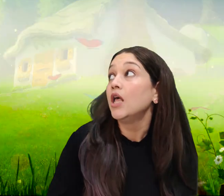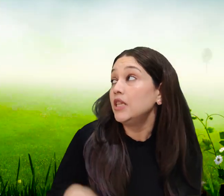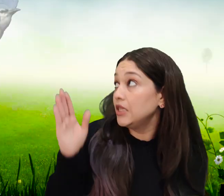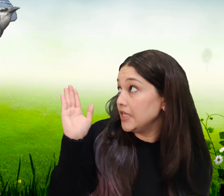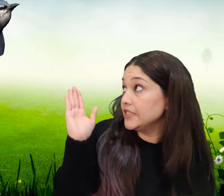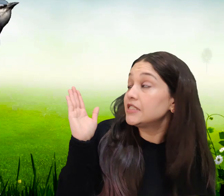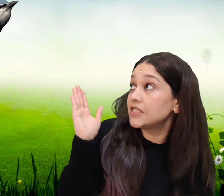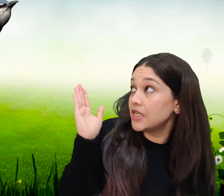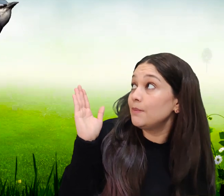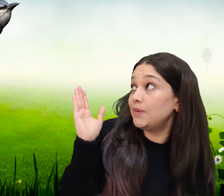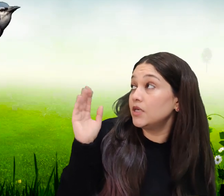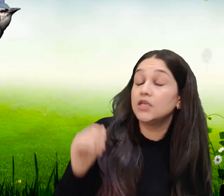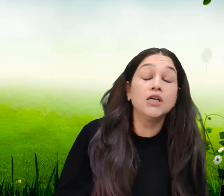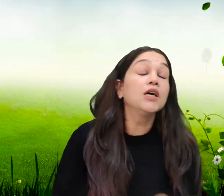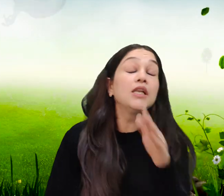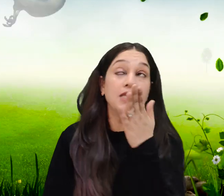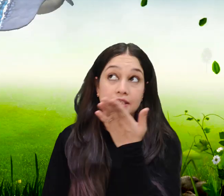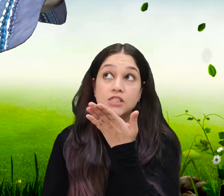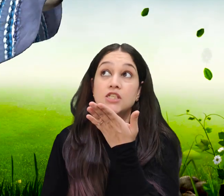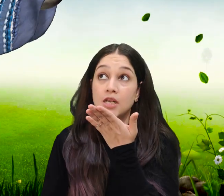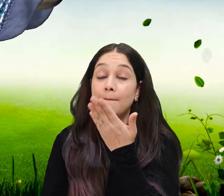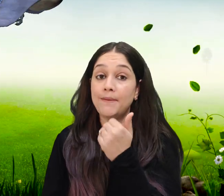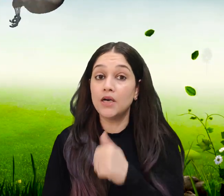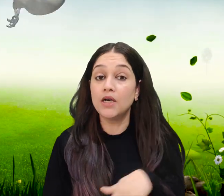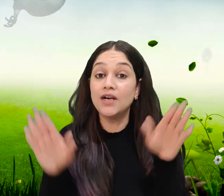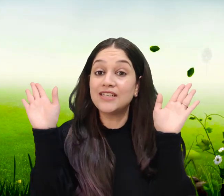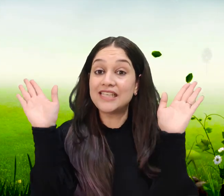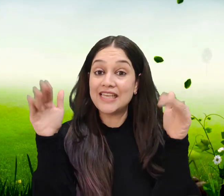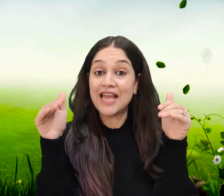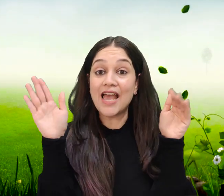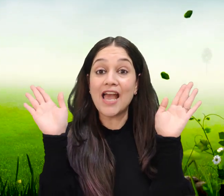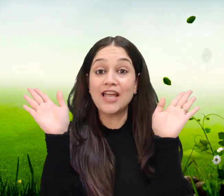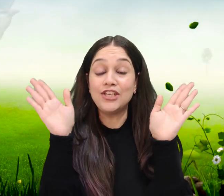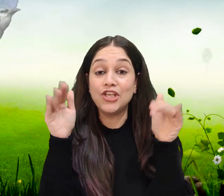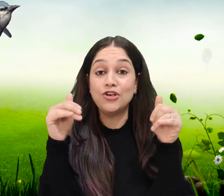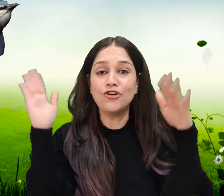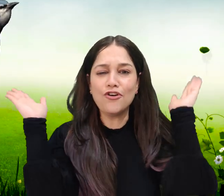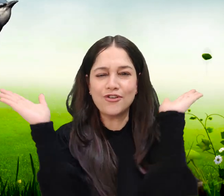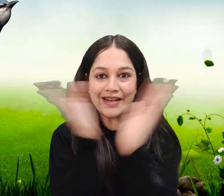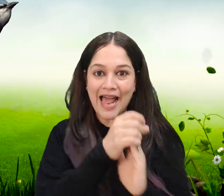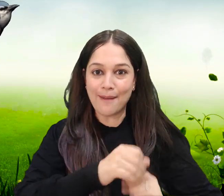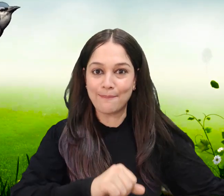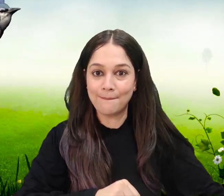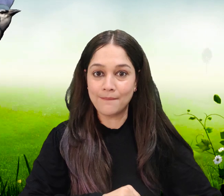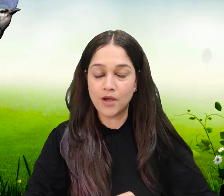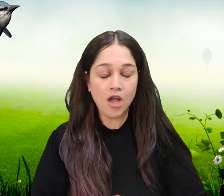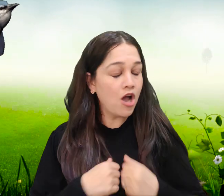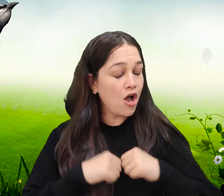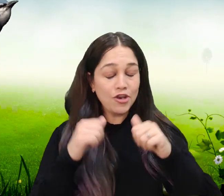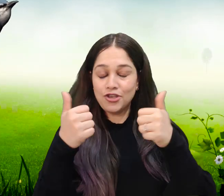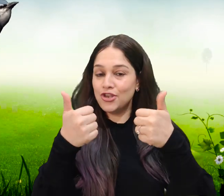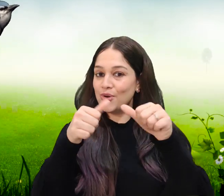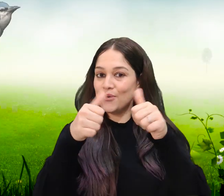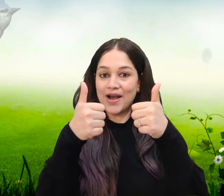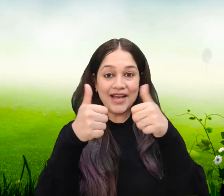Little bird, little bird, can you clap? No I